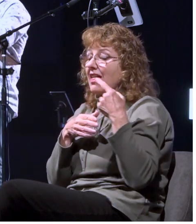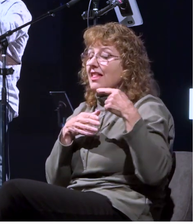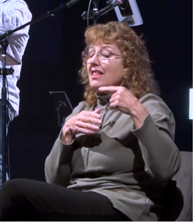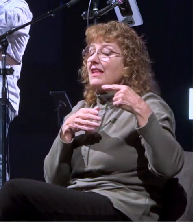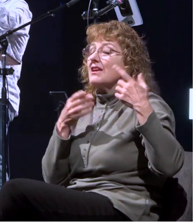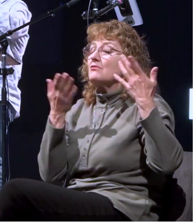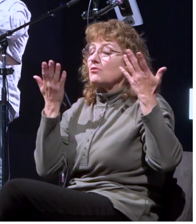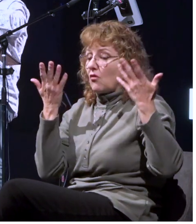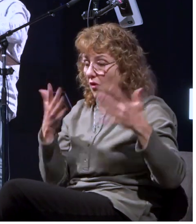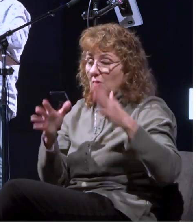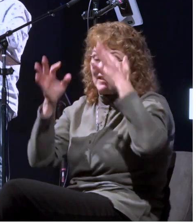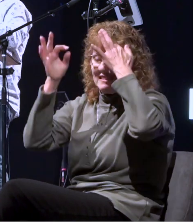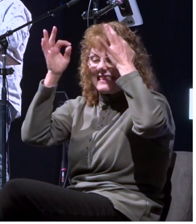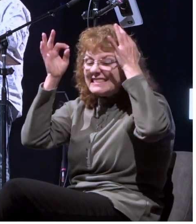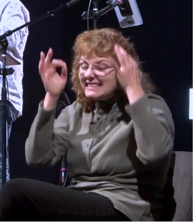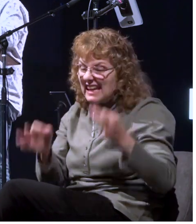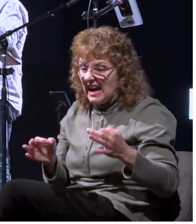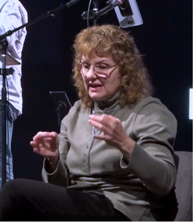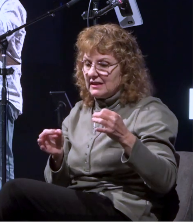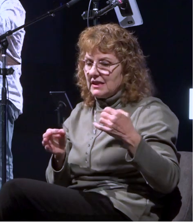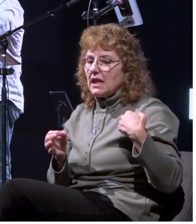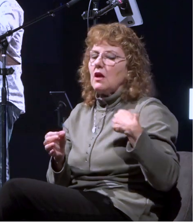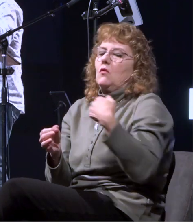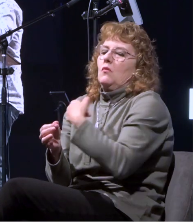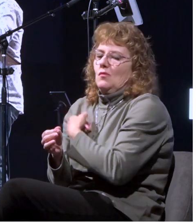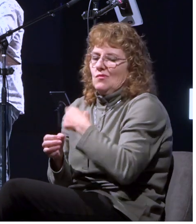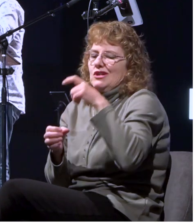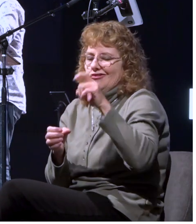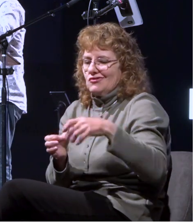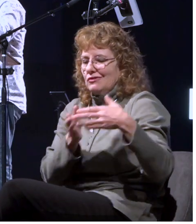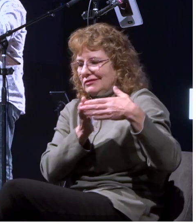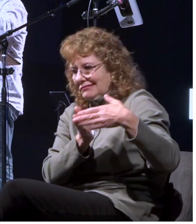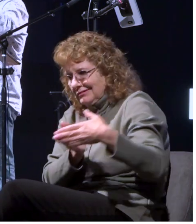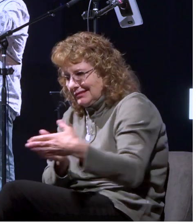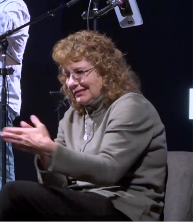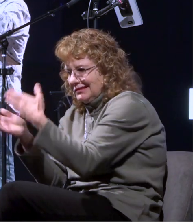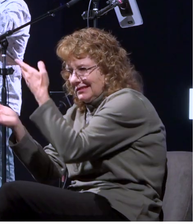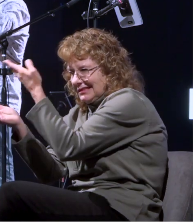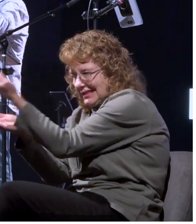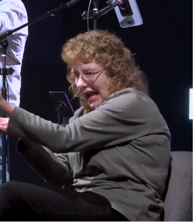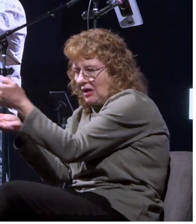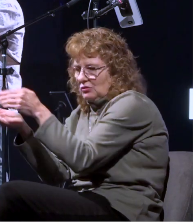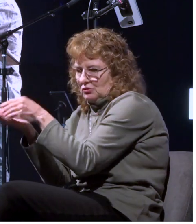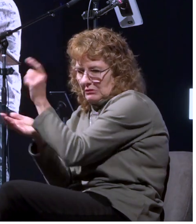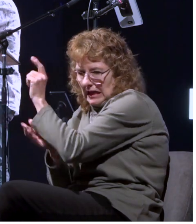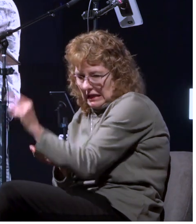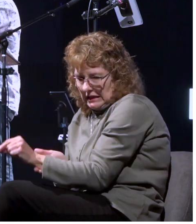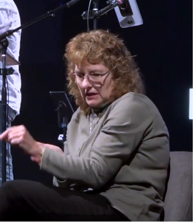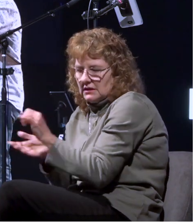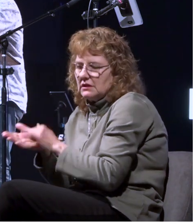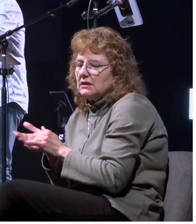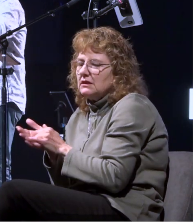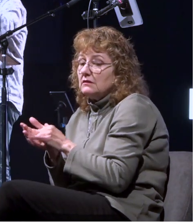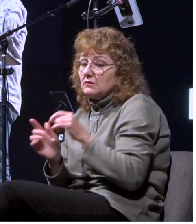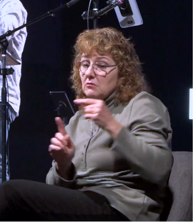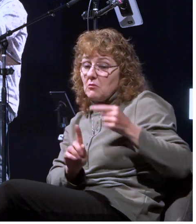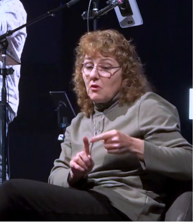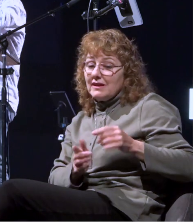sail that we should sail to italy you know the the idea there is is to determine to resolve